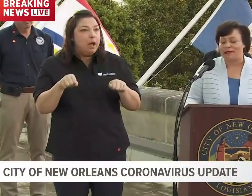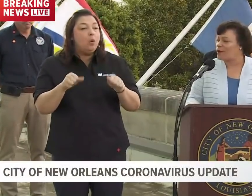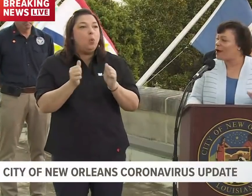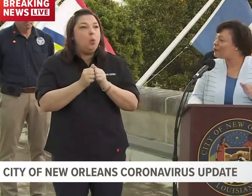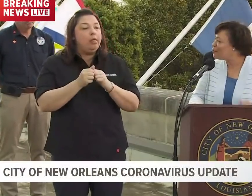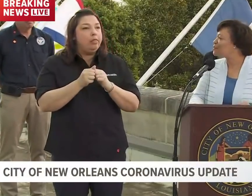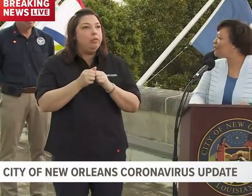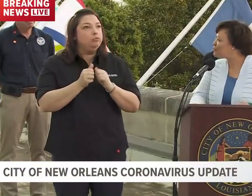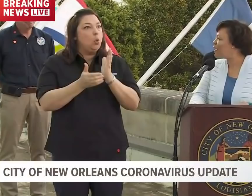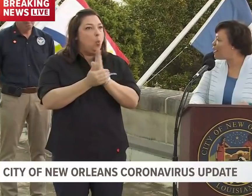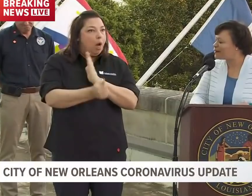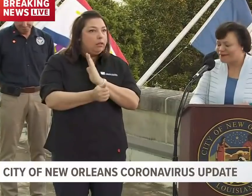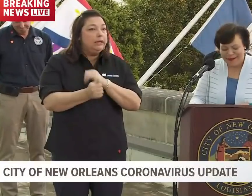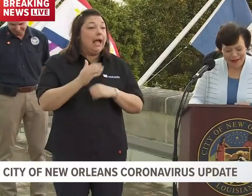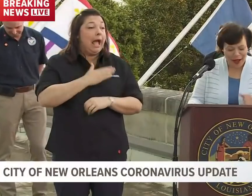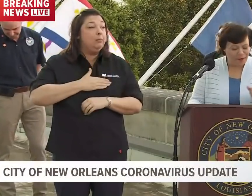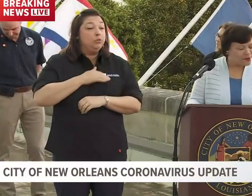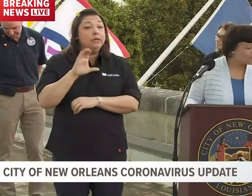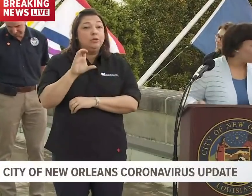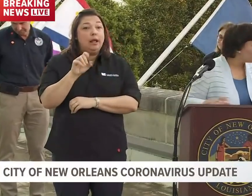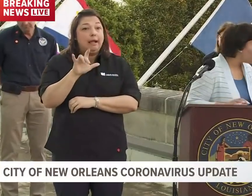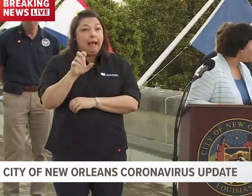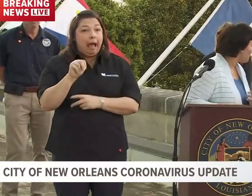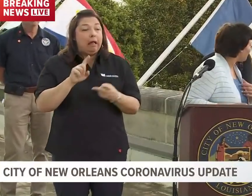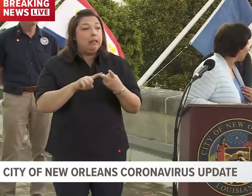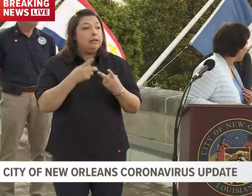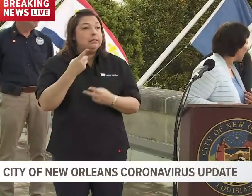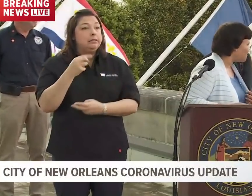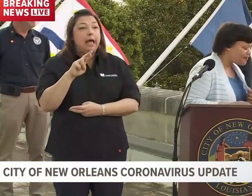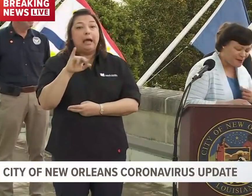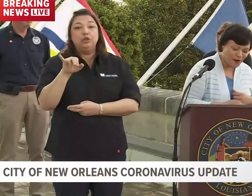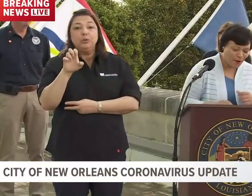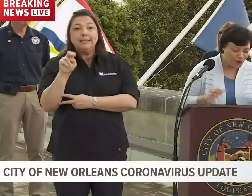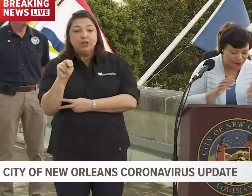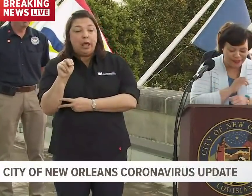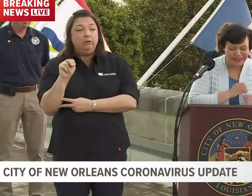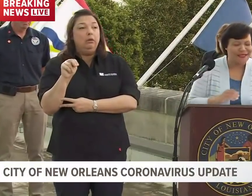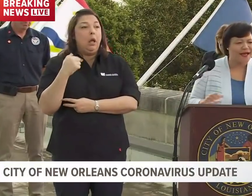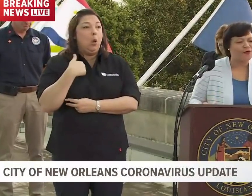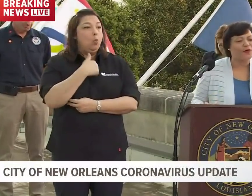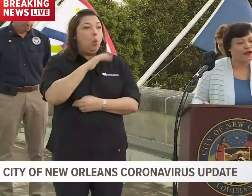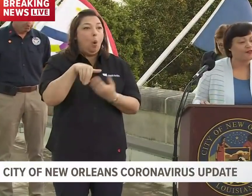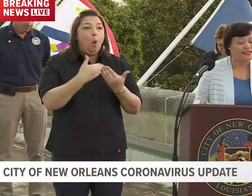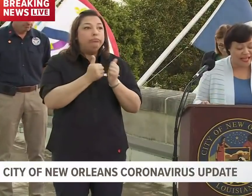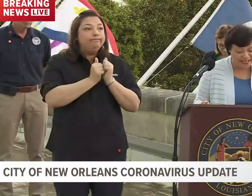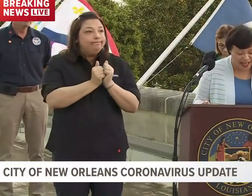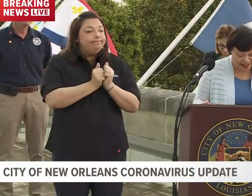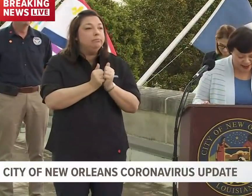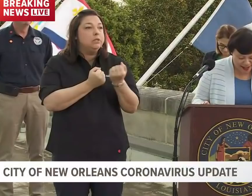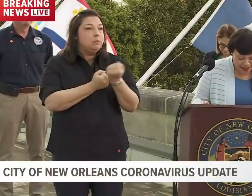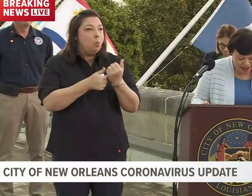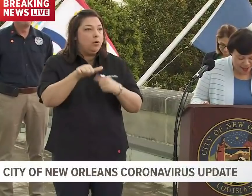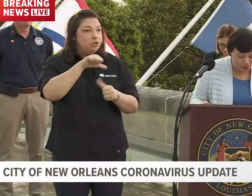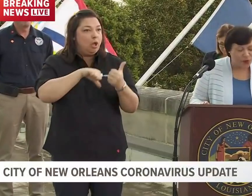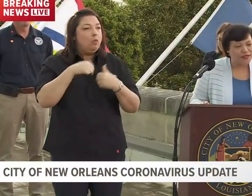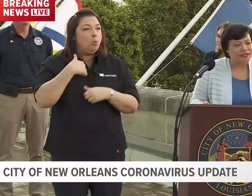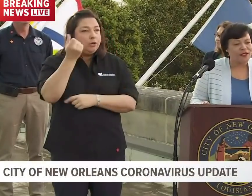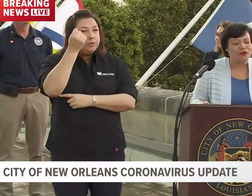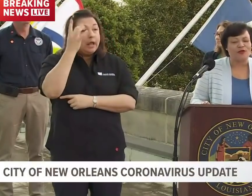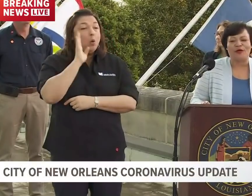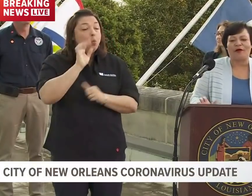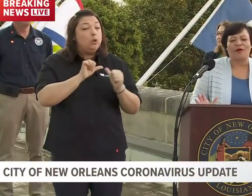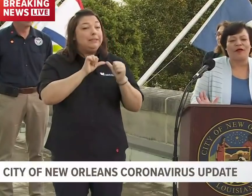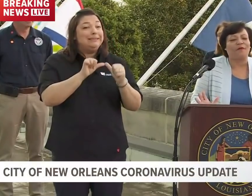quality. So I appreciate you, Colin. I appreciate you, Dr. Jen. You know, we're in this together. We understand that. And we'll